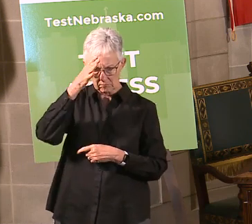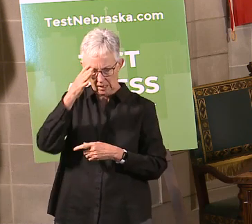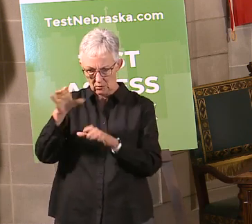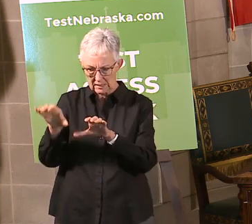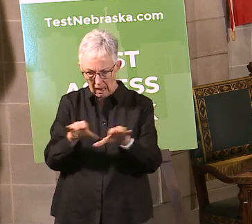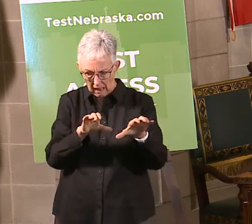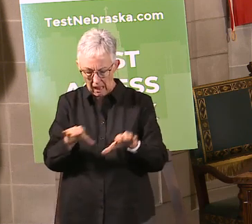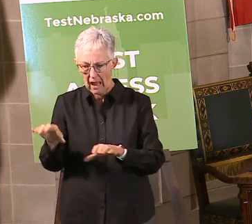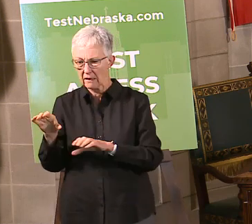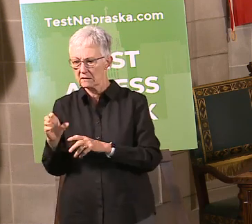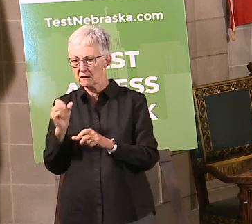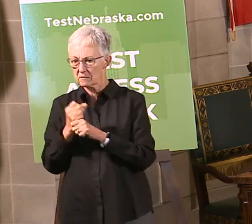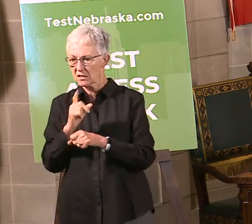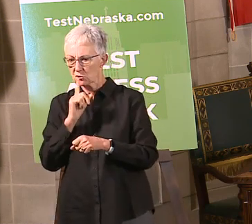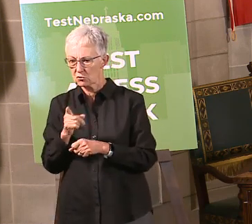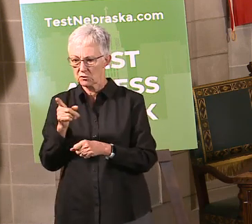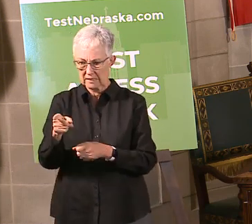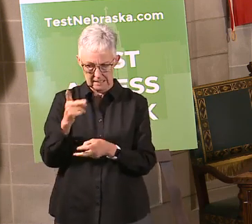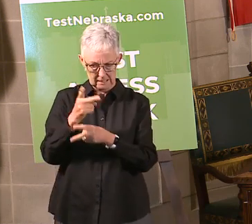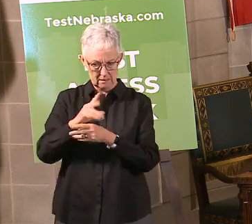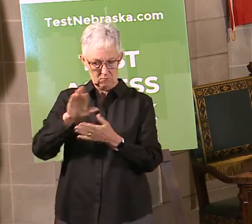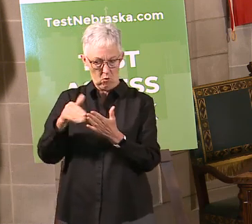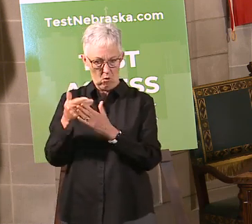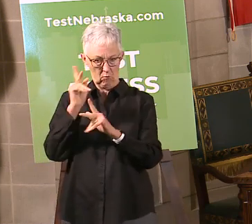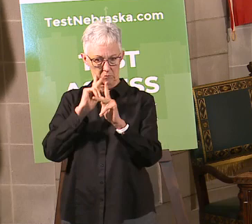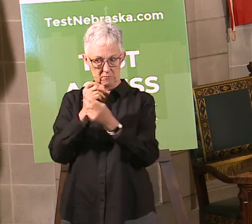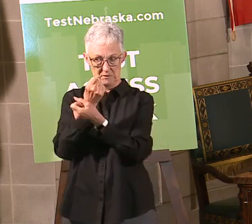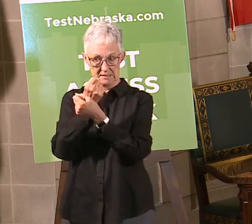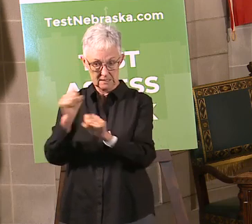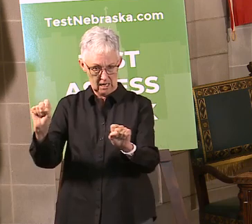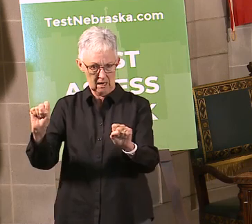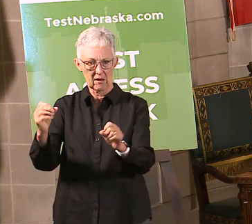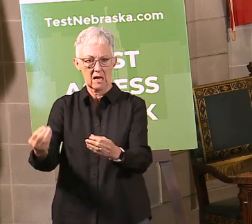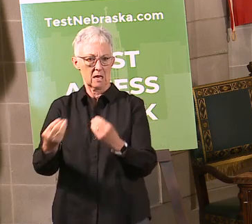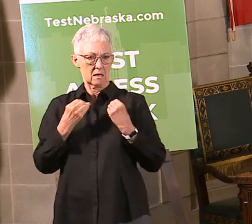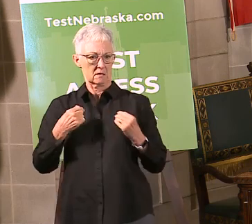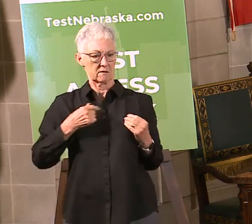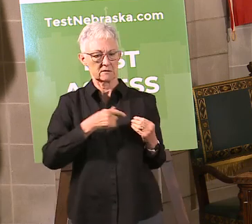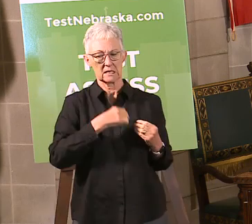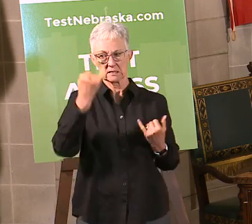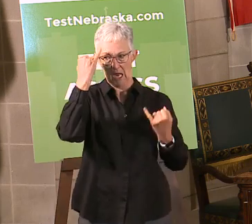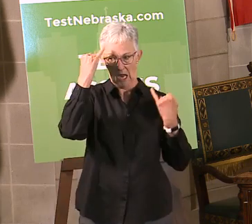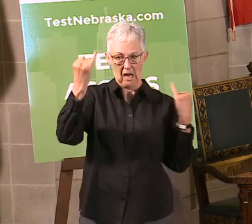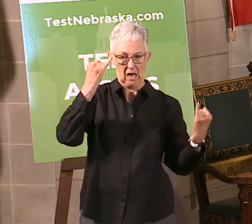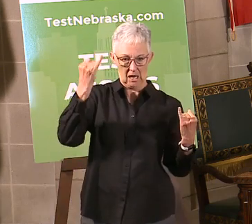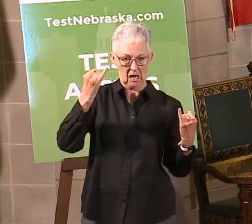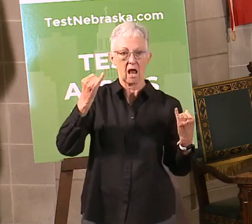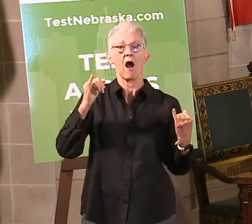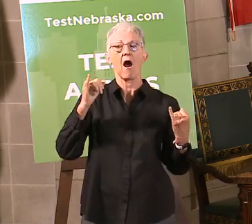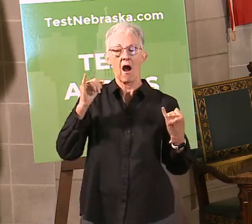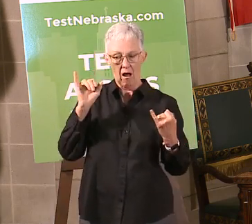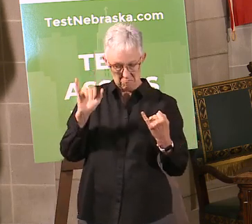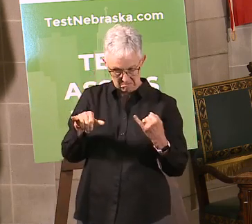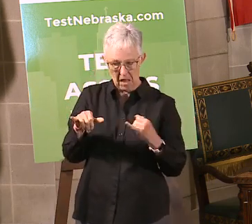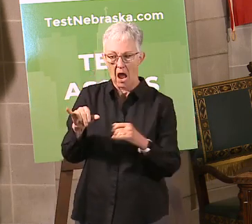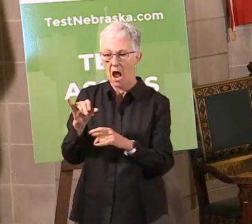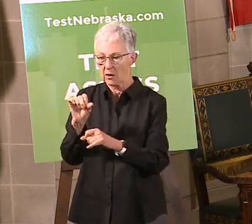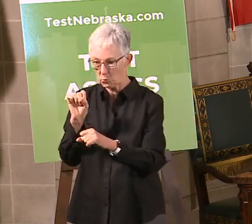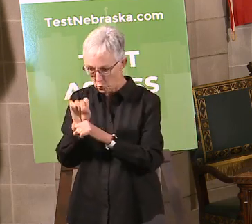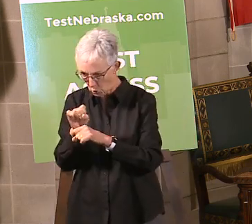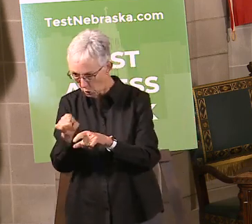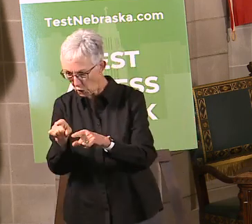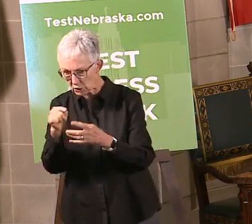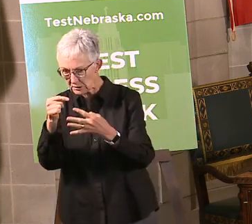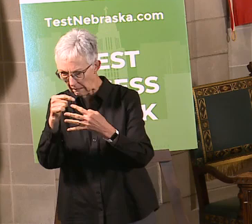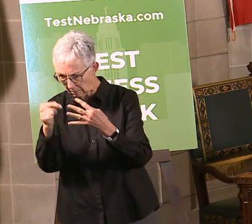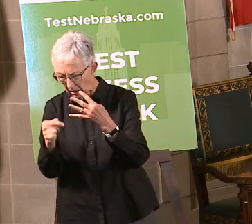players to make sure there's some safety. I think in each of these cases it gives us kind of a model that either works or maybe has some challenges with it to